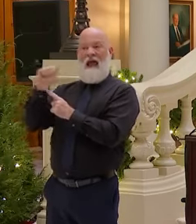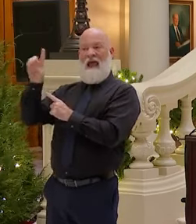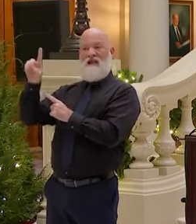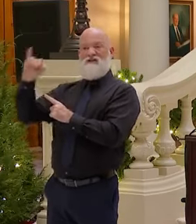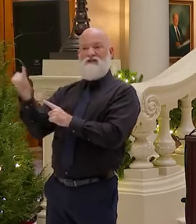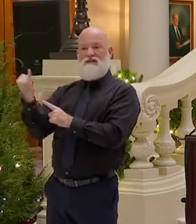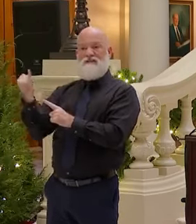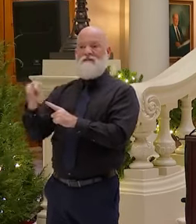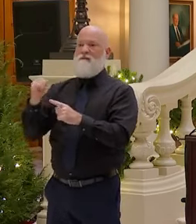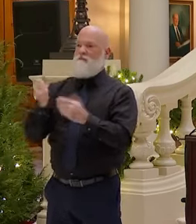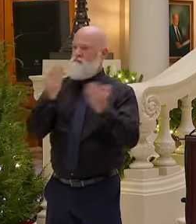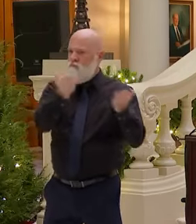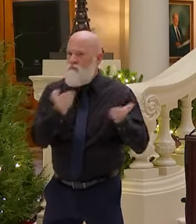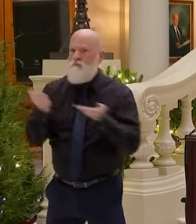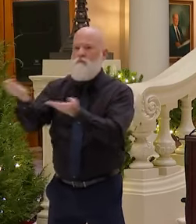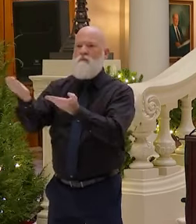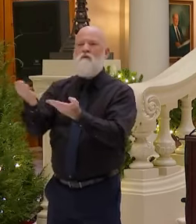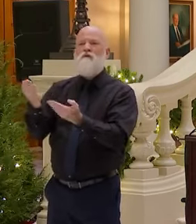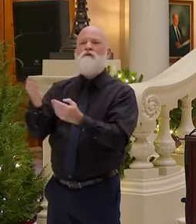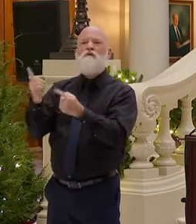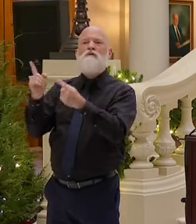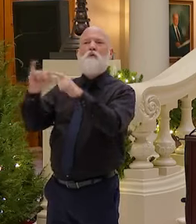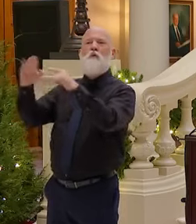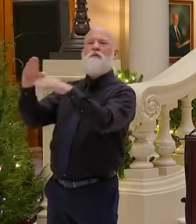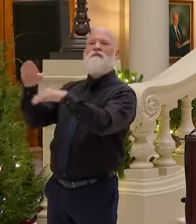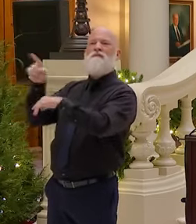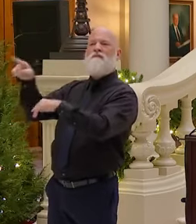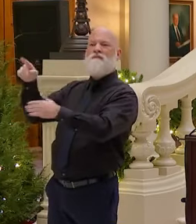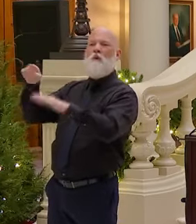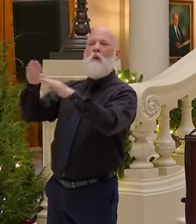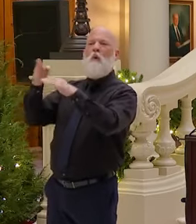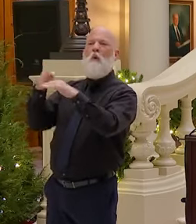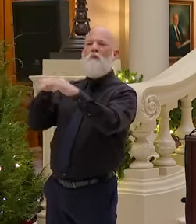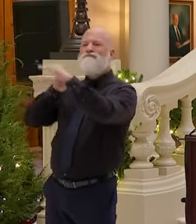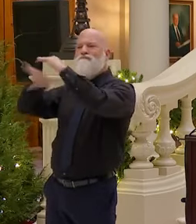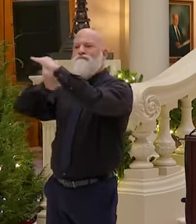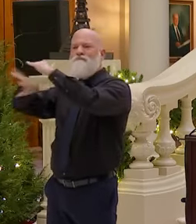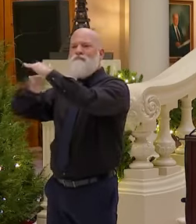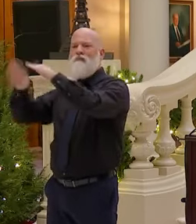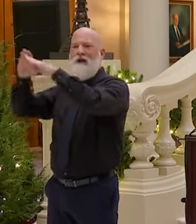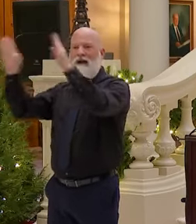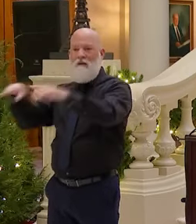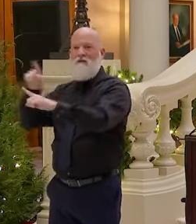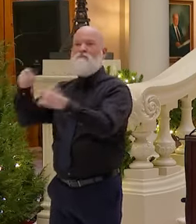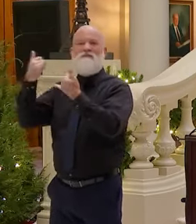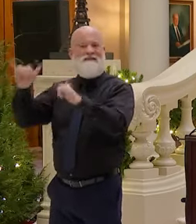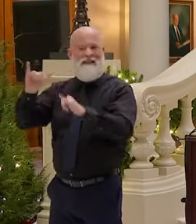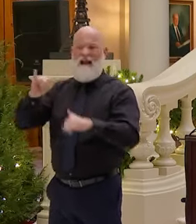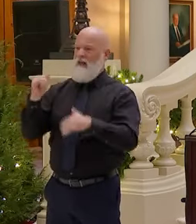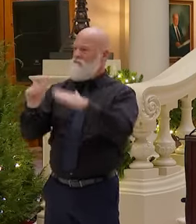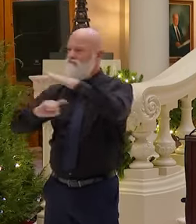Congress Center today. Gwinnett is still going apace and still scanning and adjudicating.